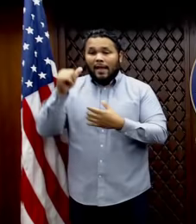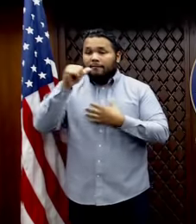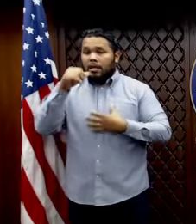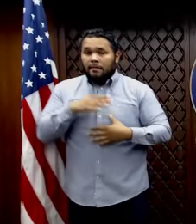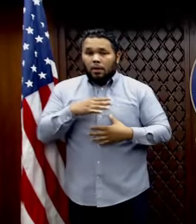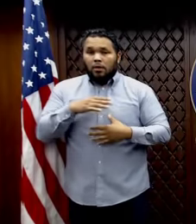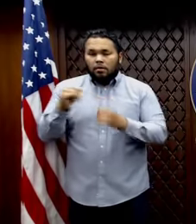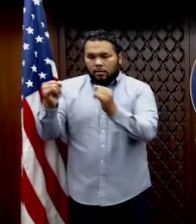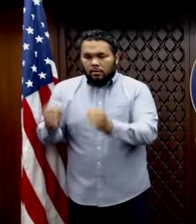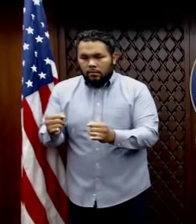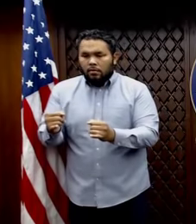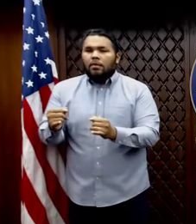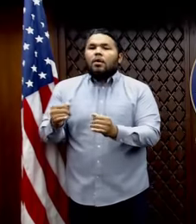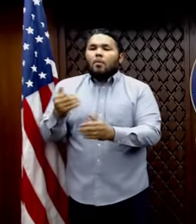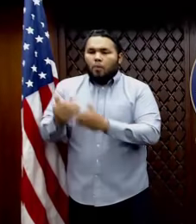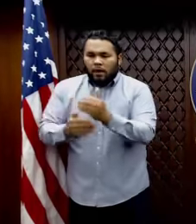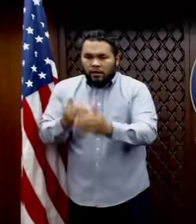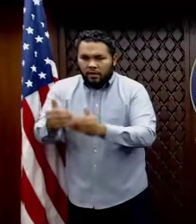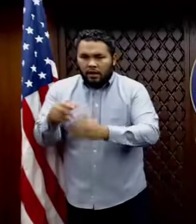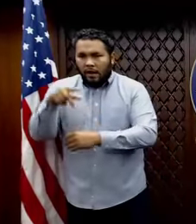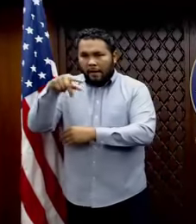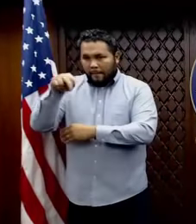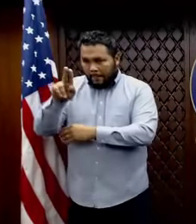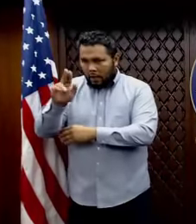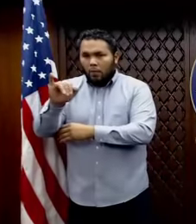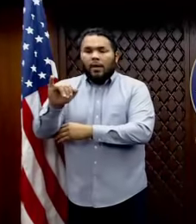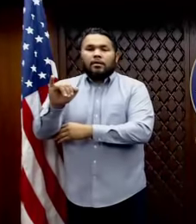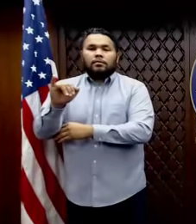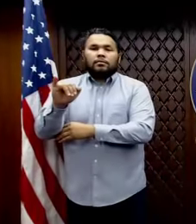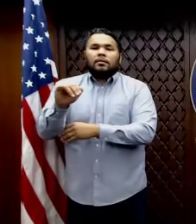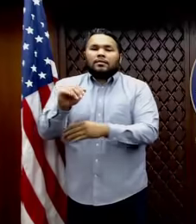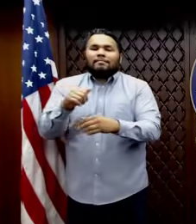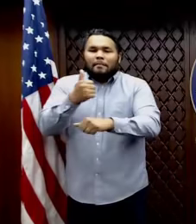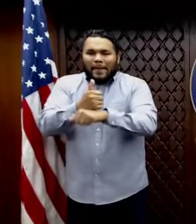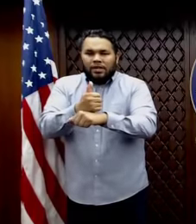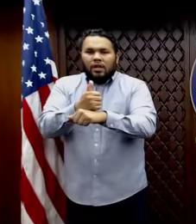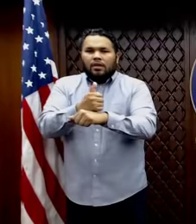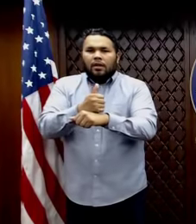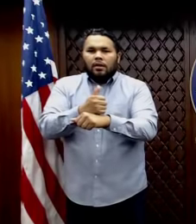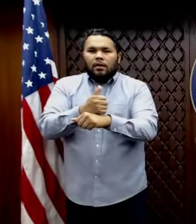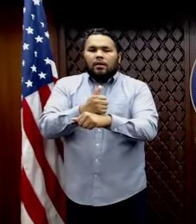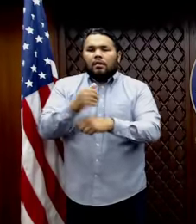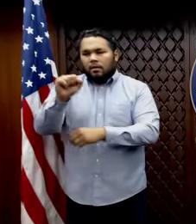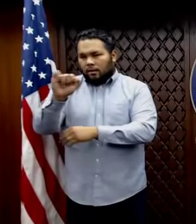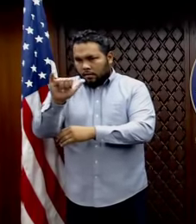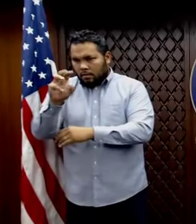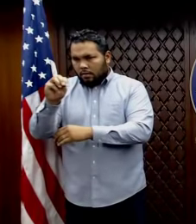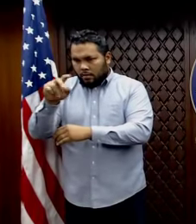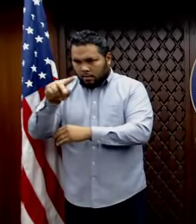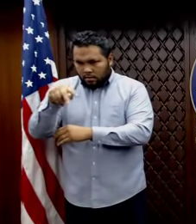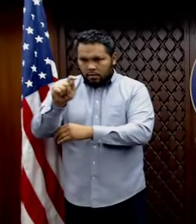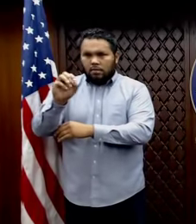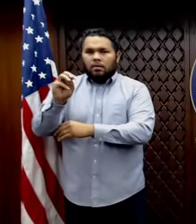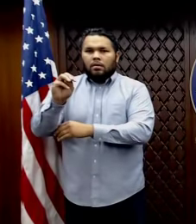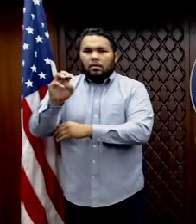We have processed her as a POI based on the symptoms that, uh, the individual reported to the doctor and we are treating her. We keeping